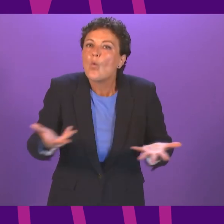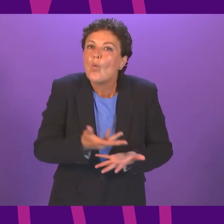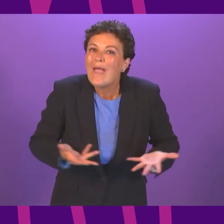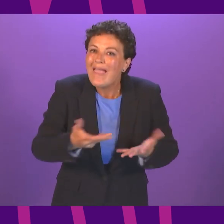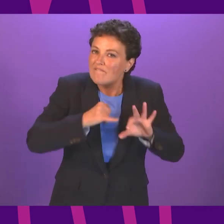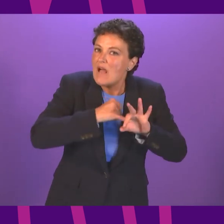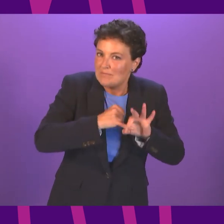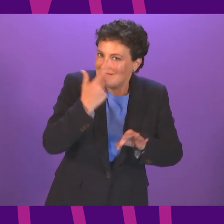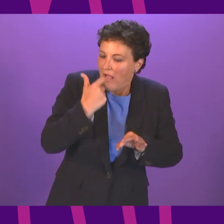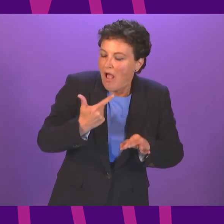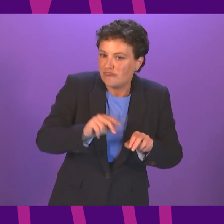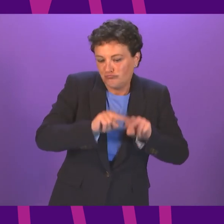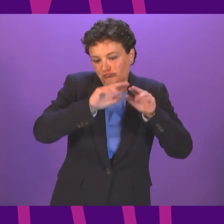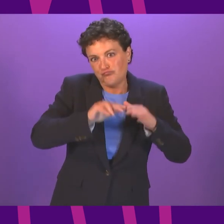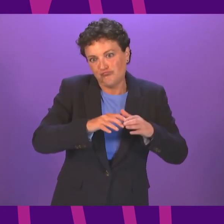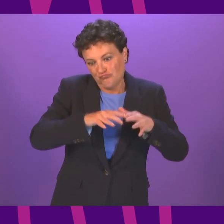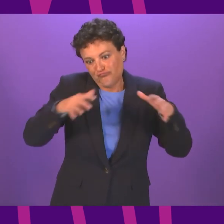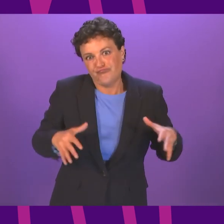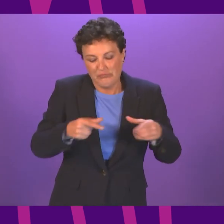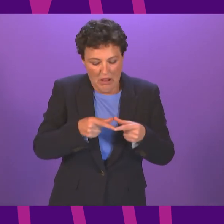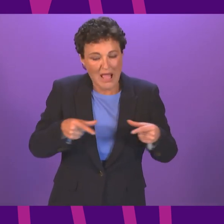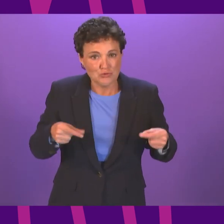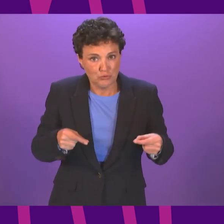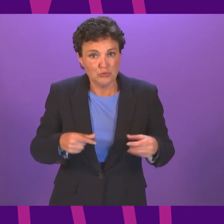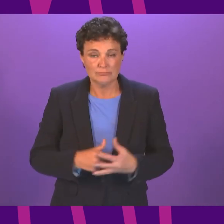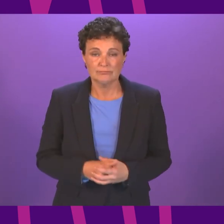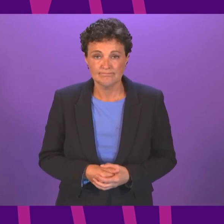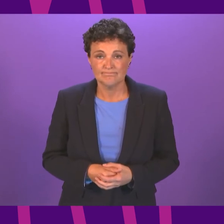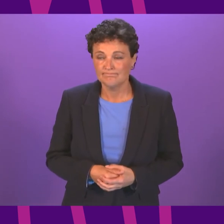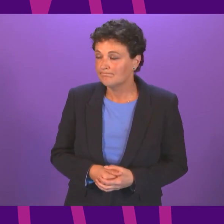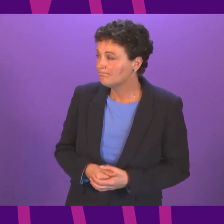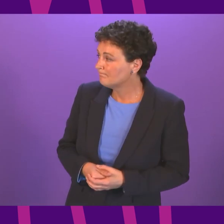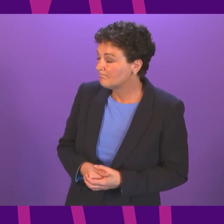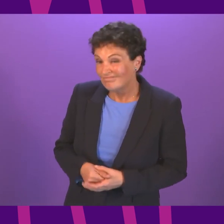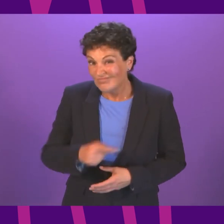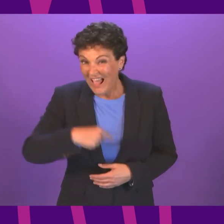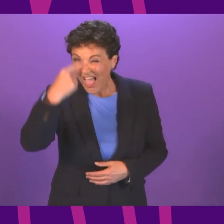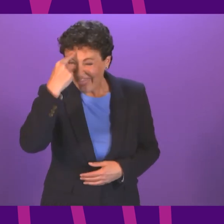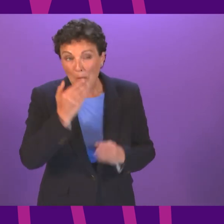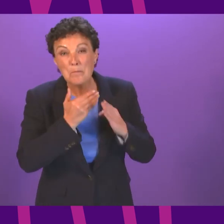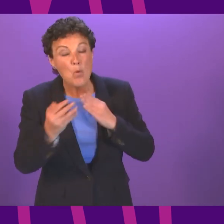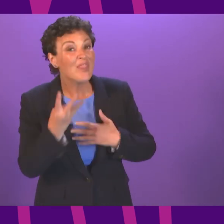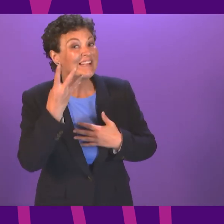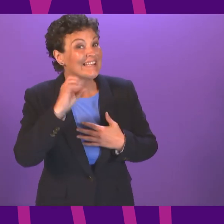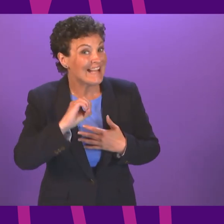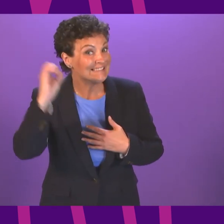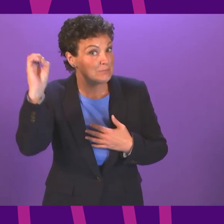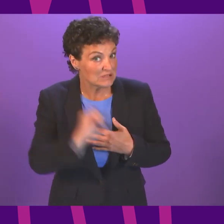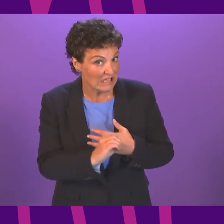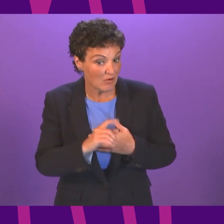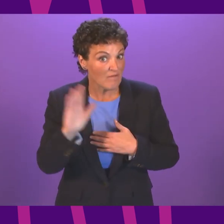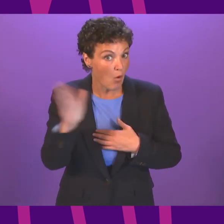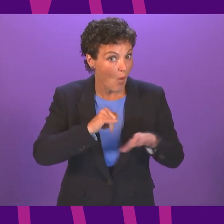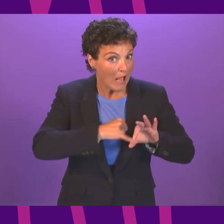online? First Minister. Well, I think more than 90% of the community pharmacy network have opted in to